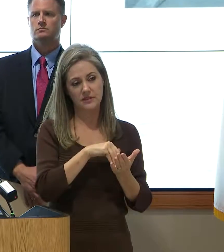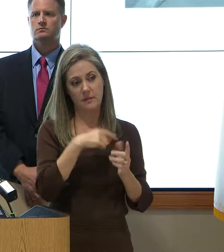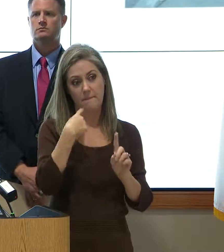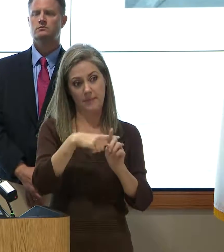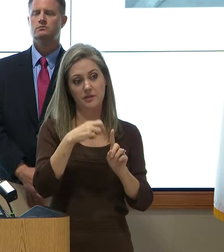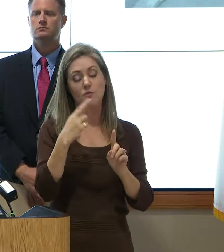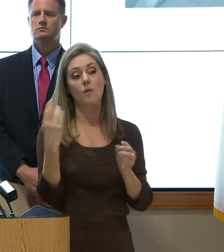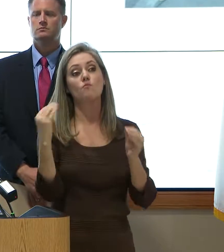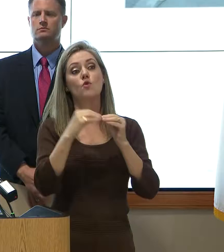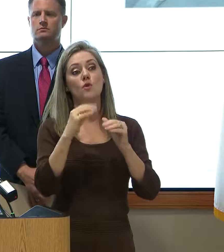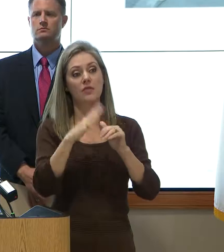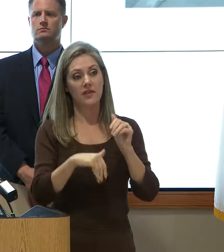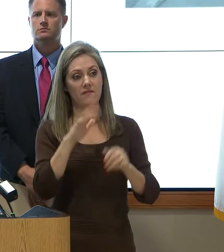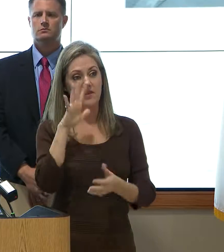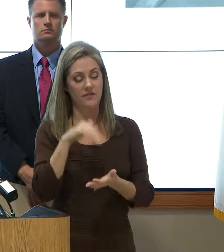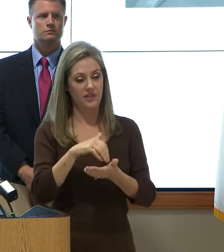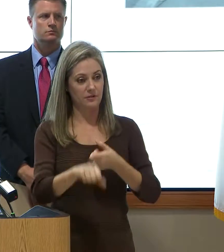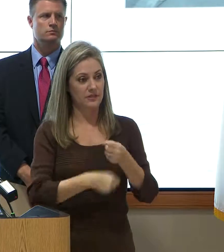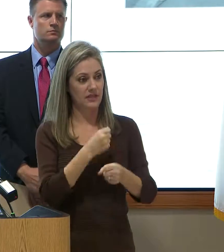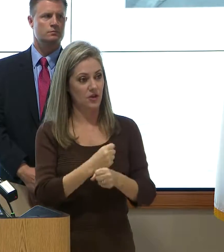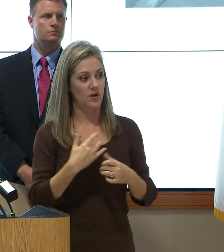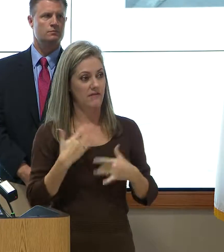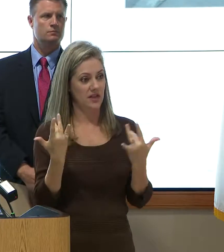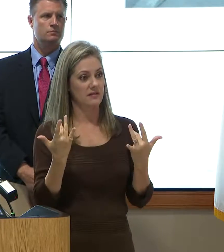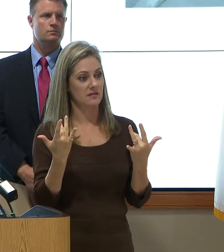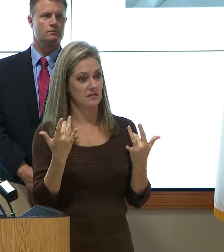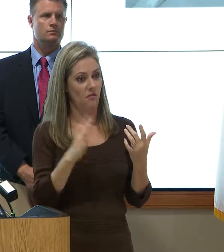well over a 5,000-year event across the entire county.